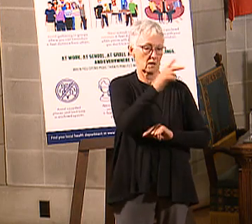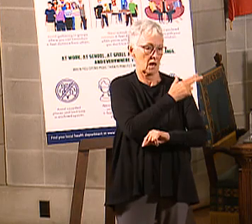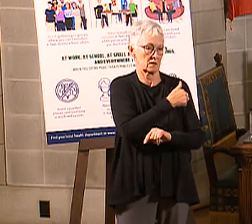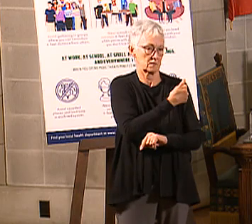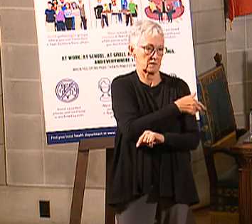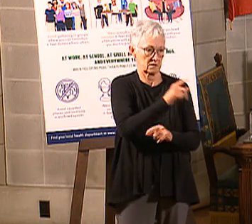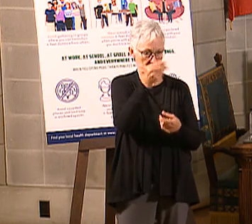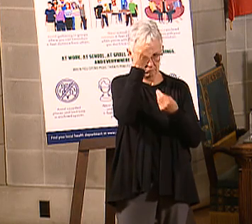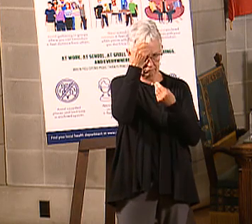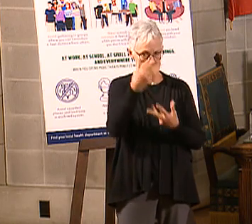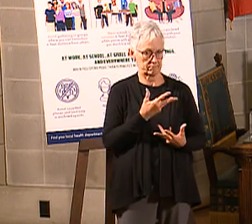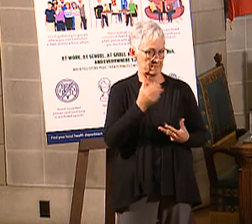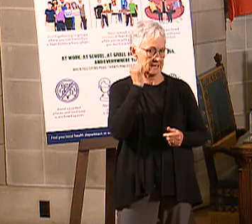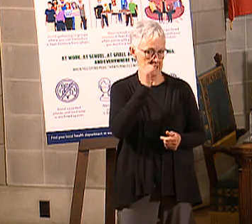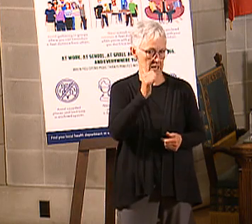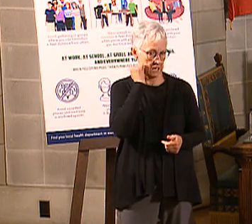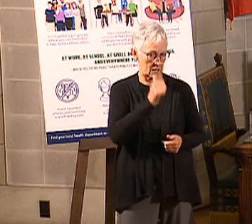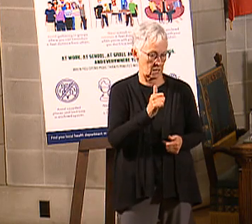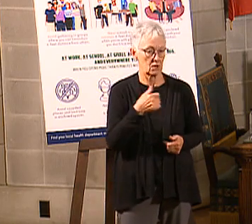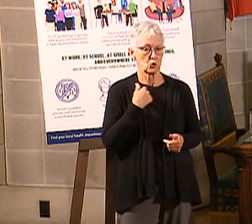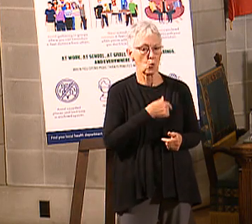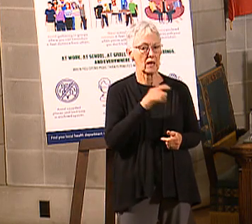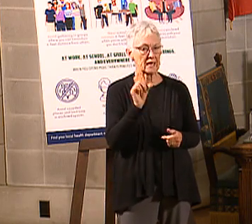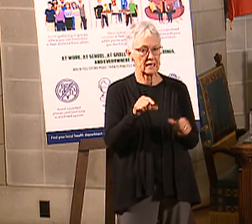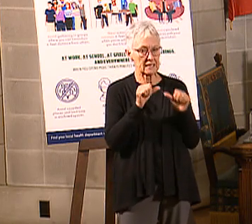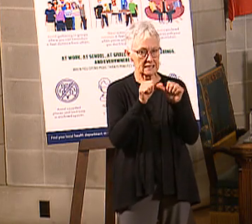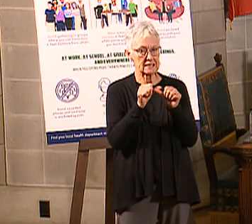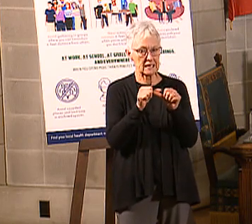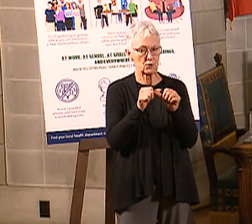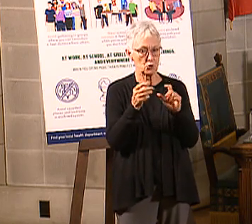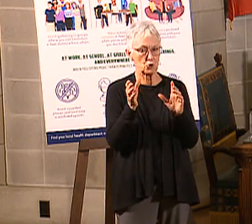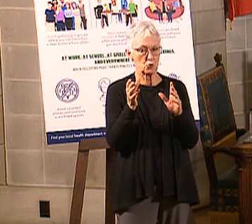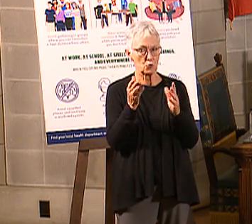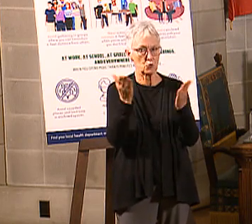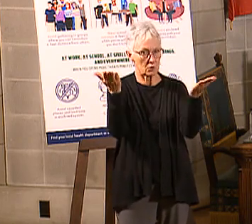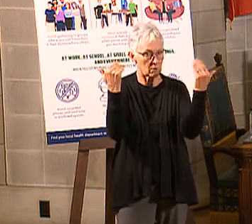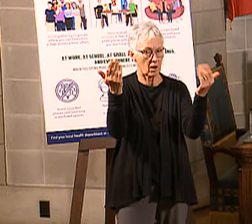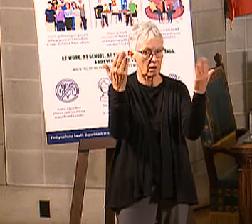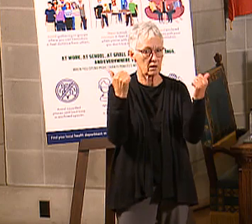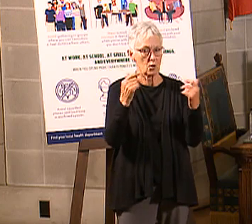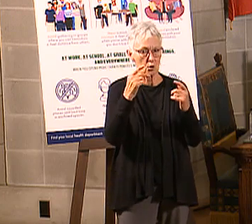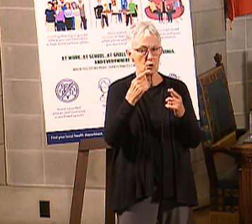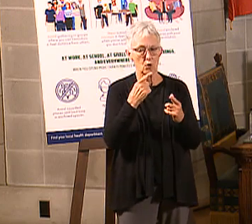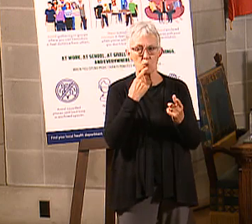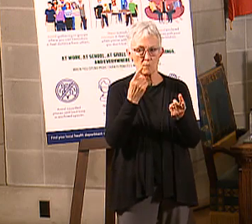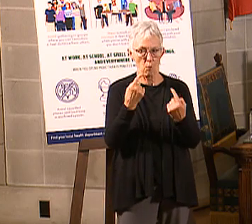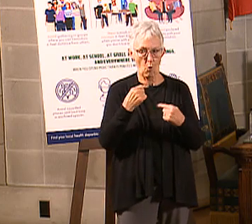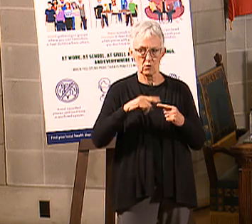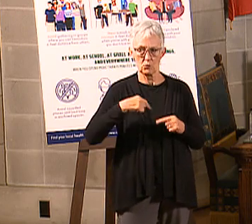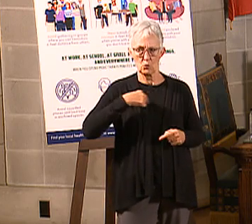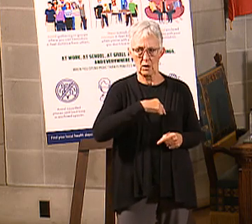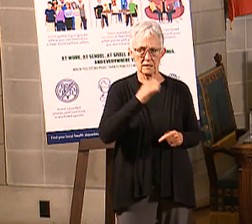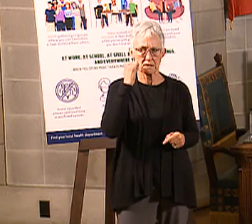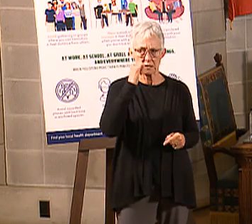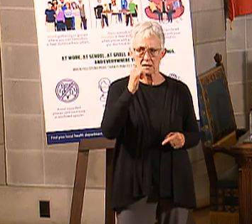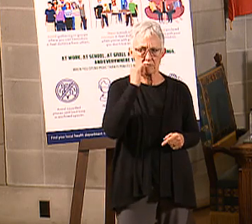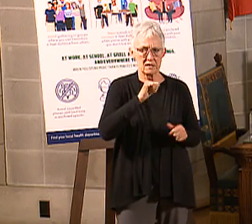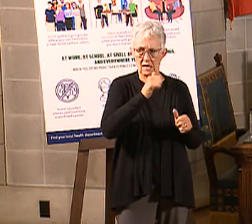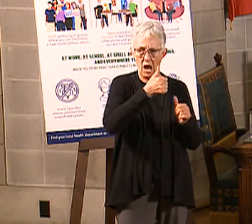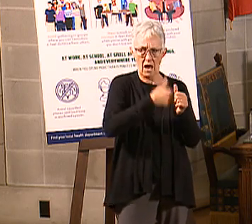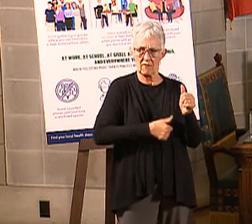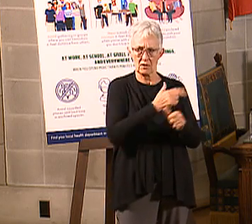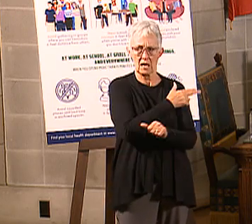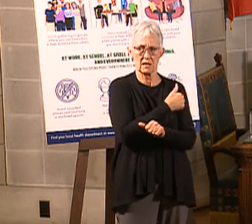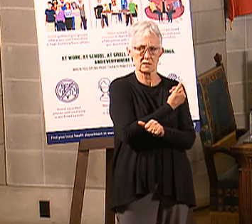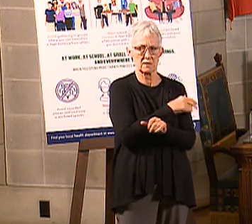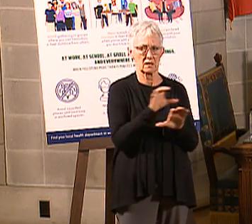basis. And so, we need to continue to solicit their help in making sure they get those reports in daily, and not every hospital does report daily. And so, that can